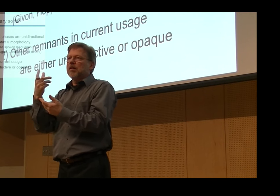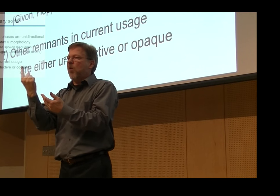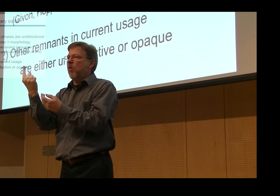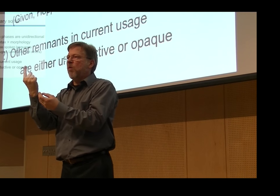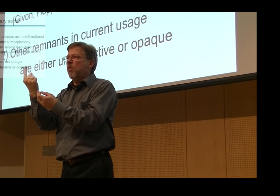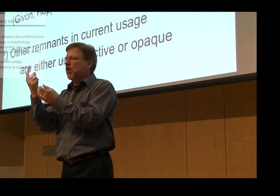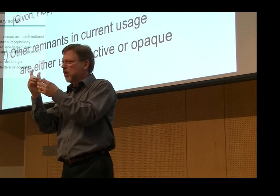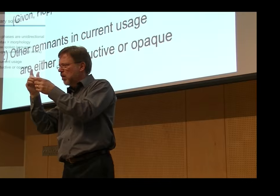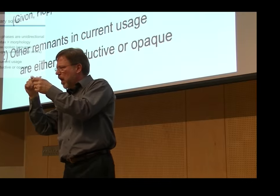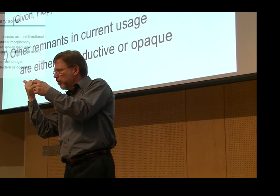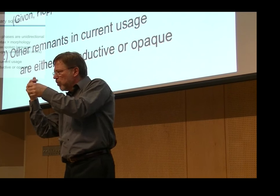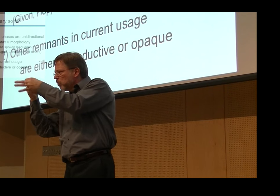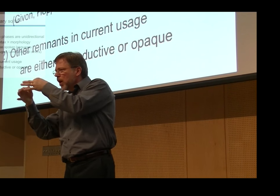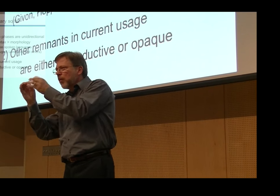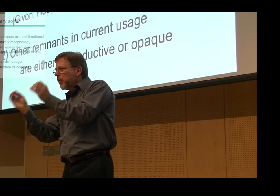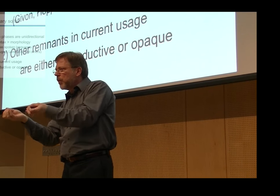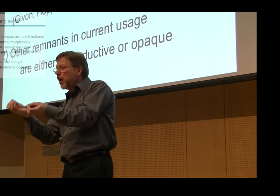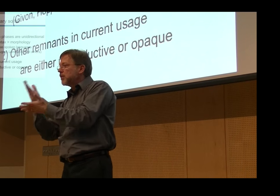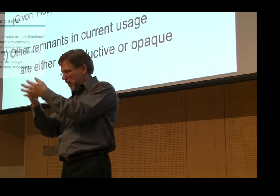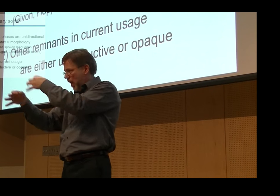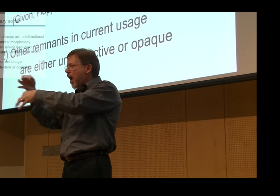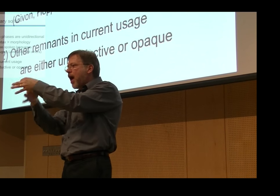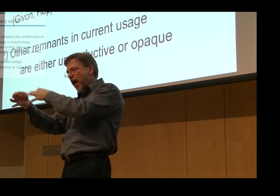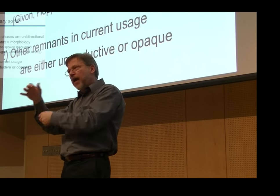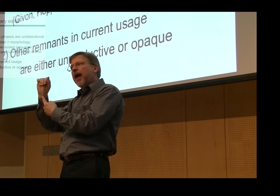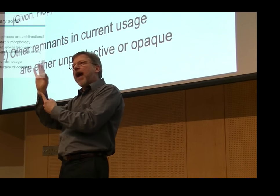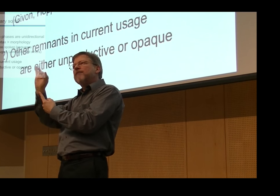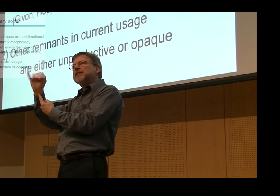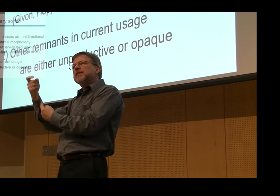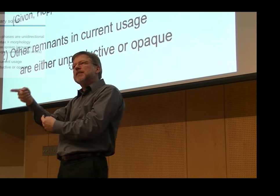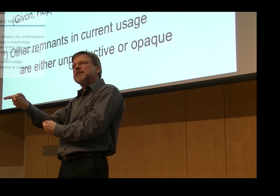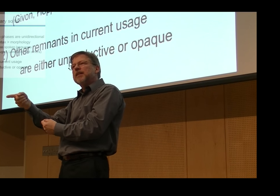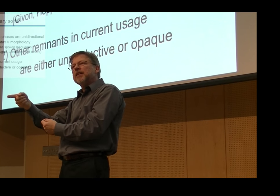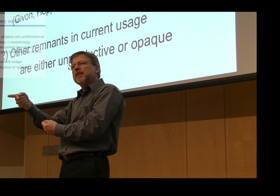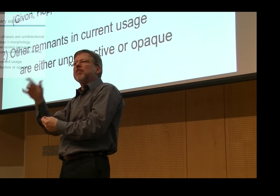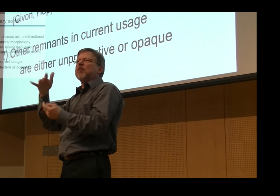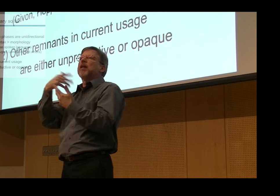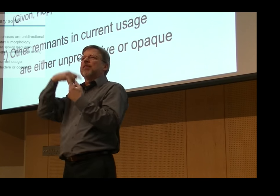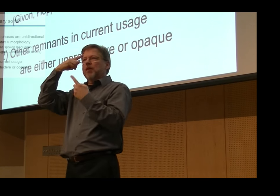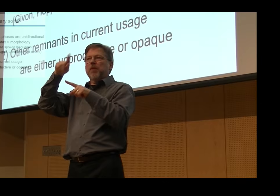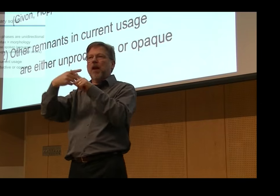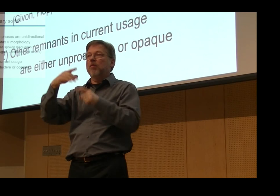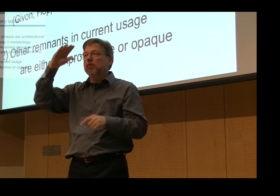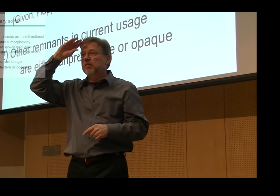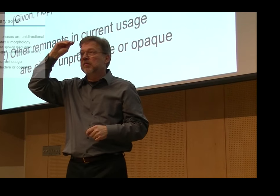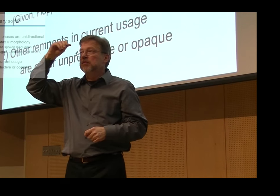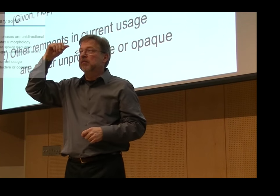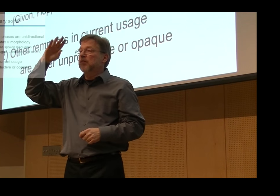Historical linguistic studies were written by these people named up